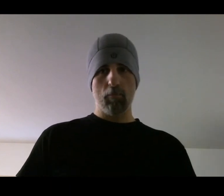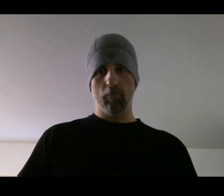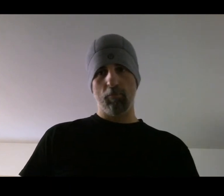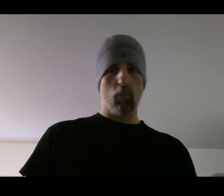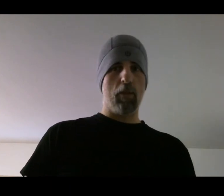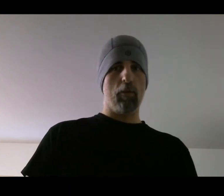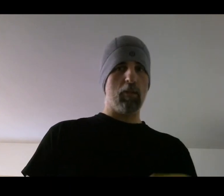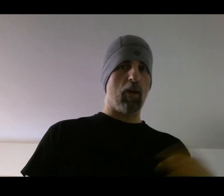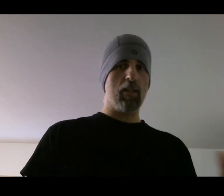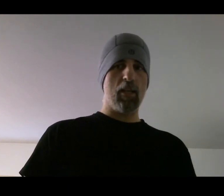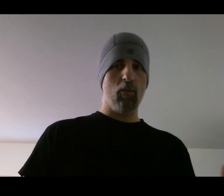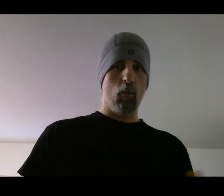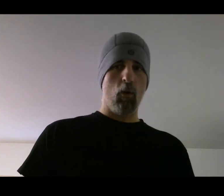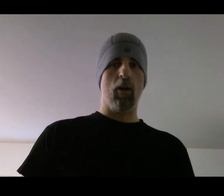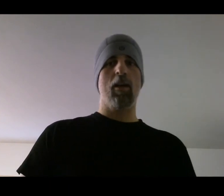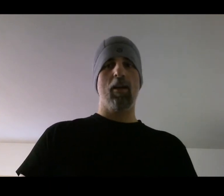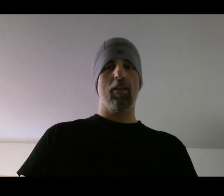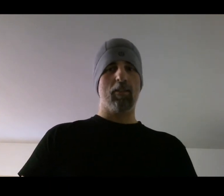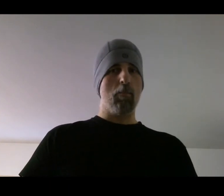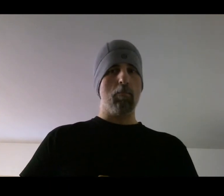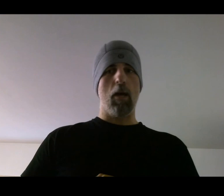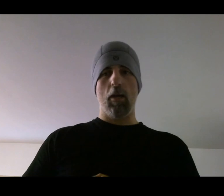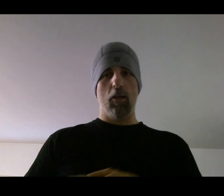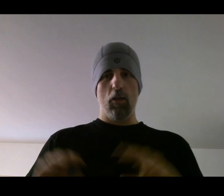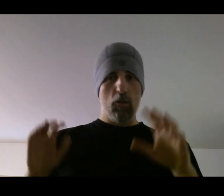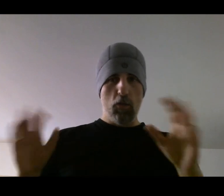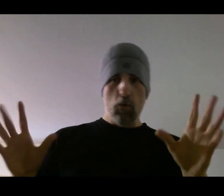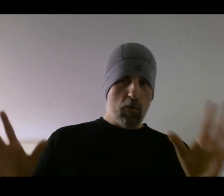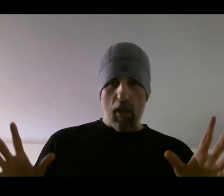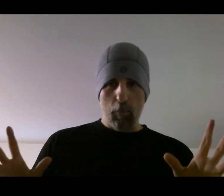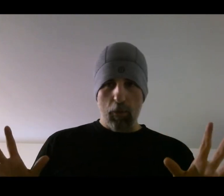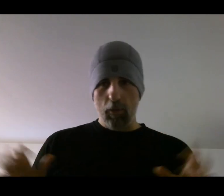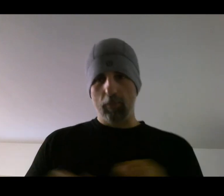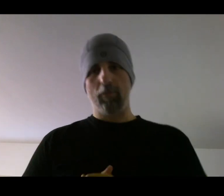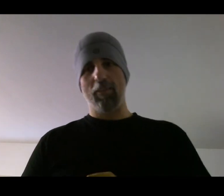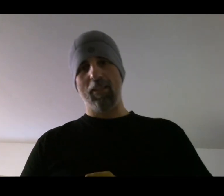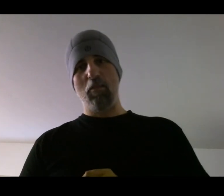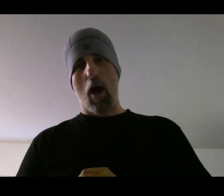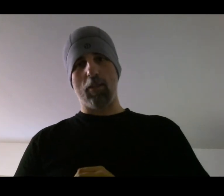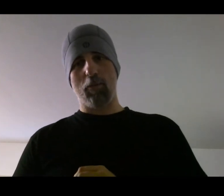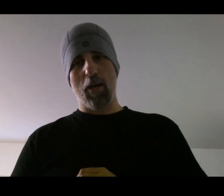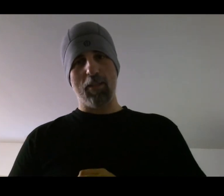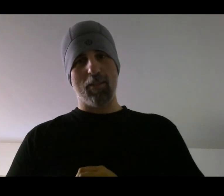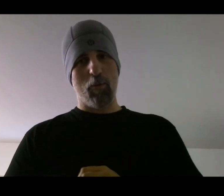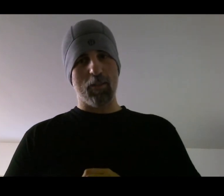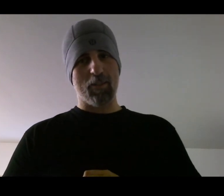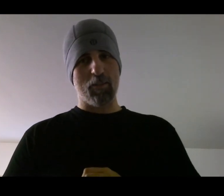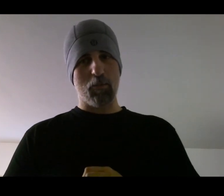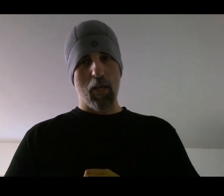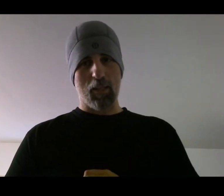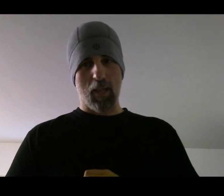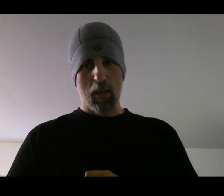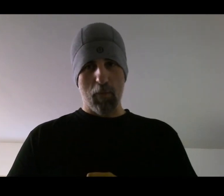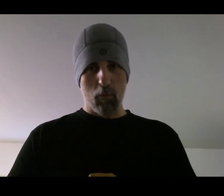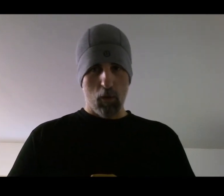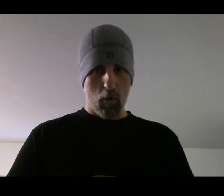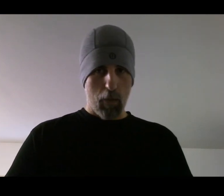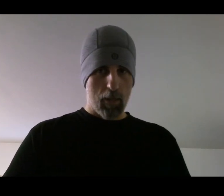whether it be Fight Night or some new developer in the boxing race that wants to make a game that we'll all buy and